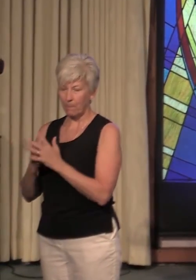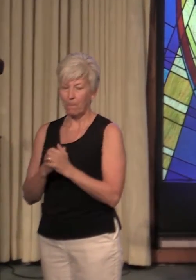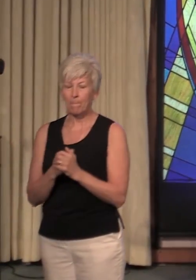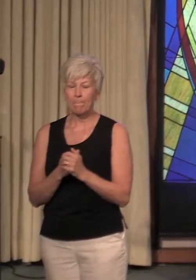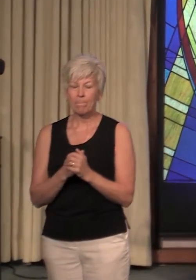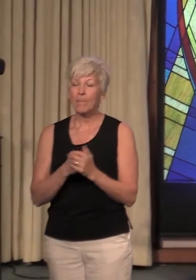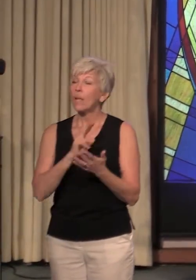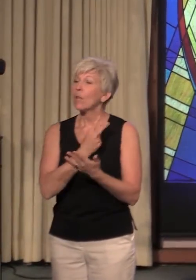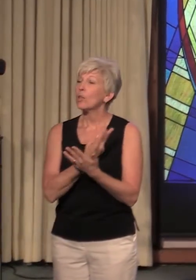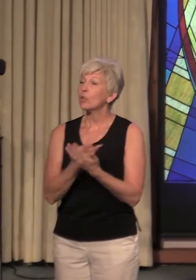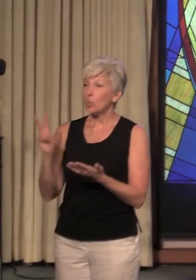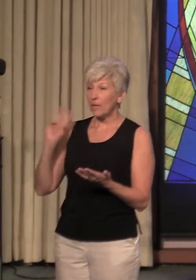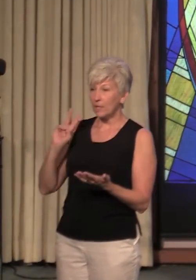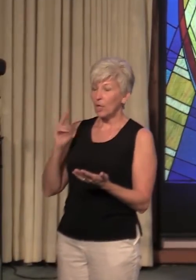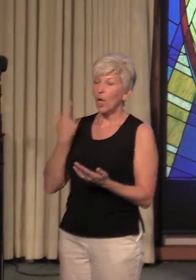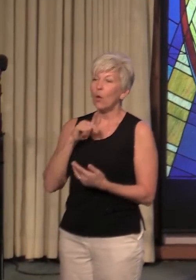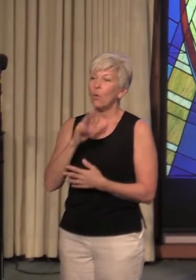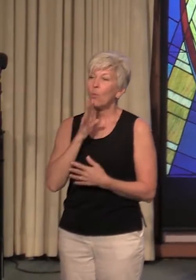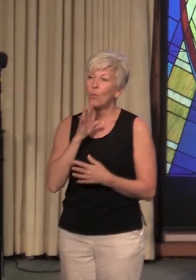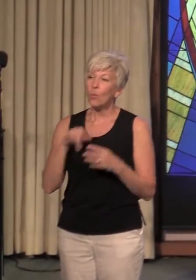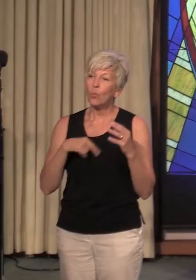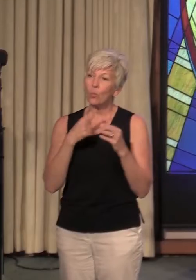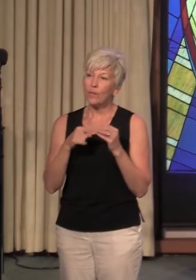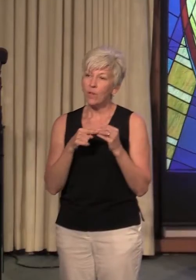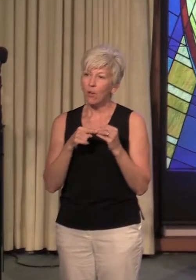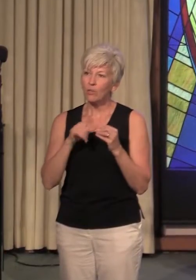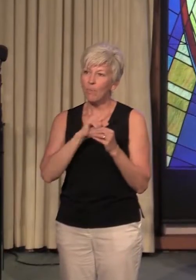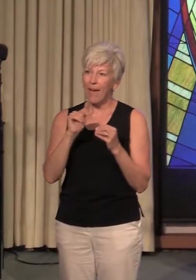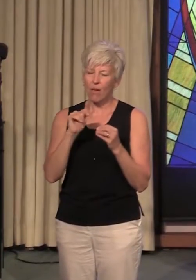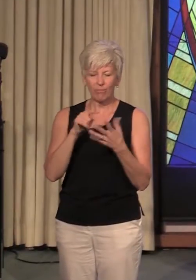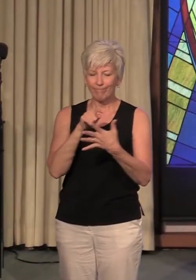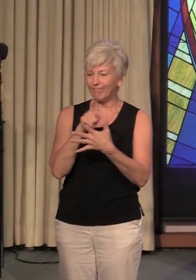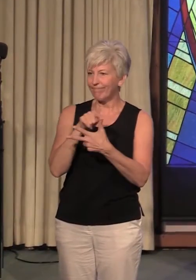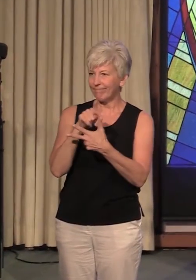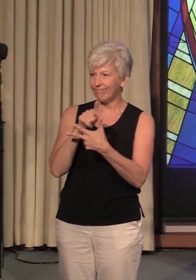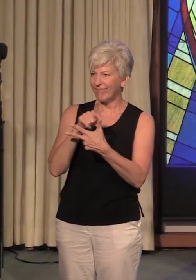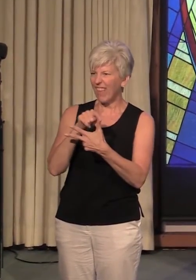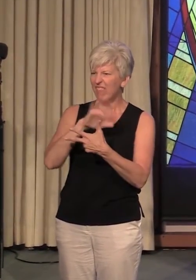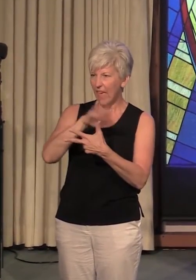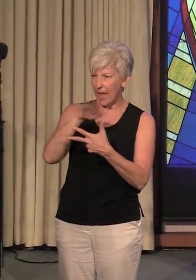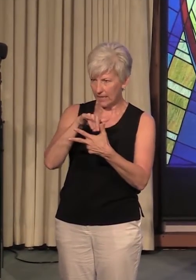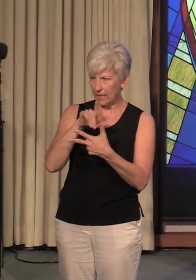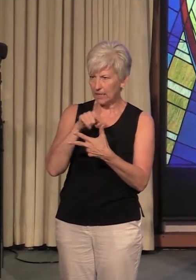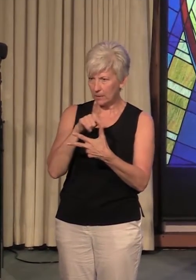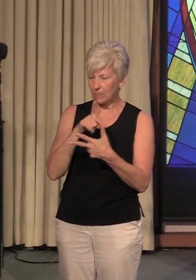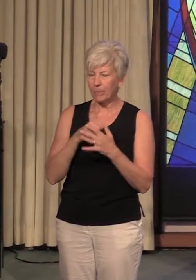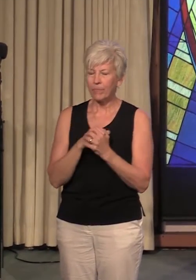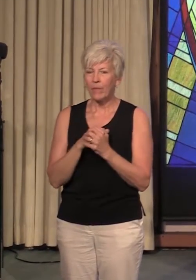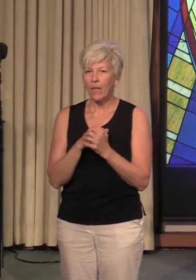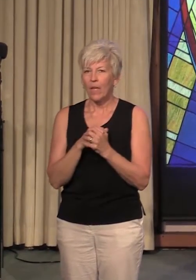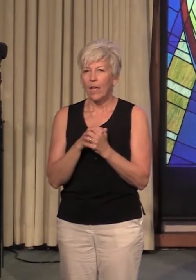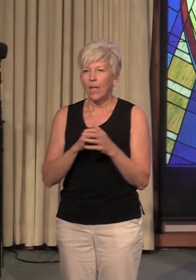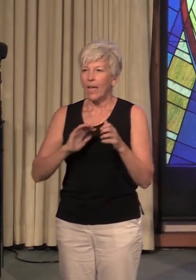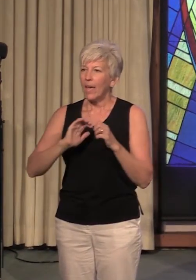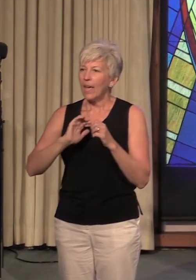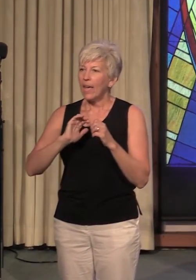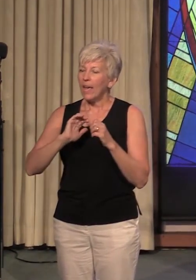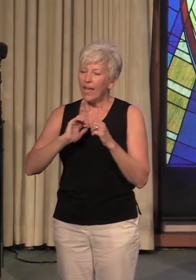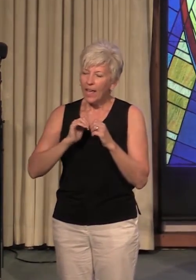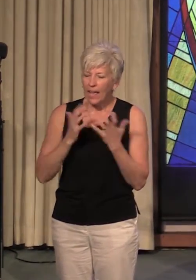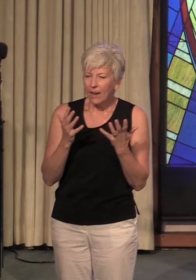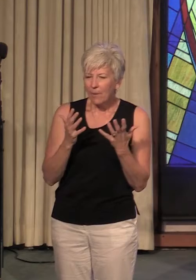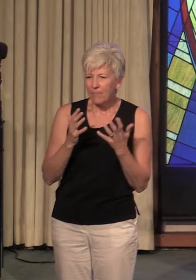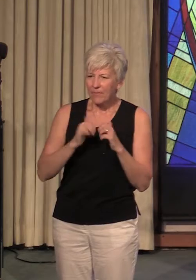Two weeks ago, we talked about the endings and how every transition